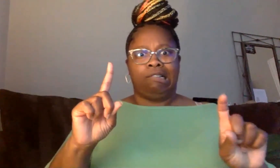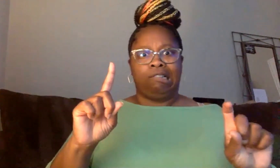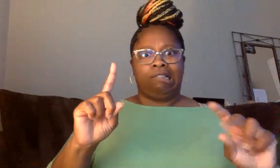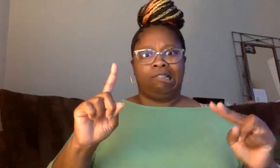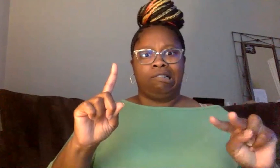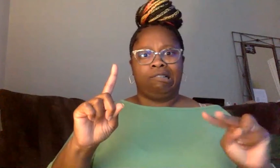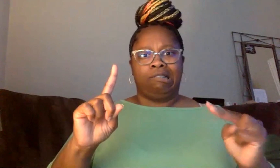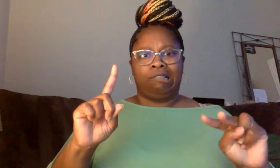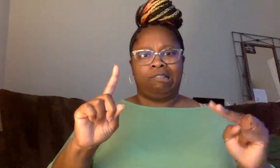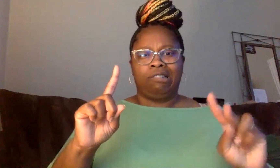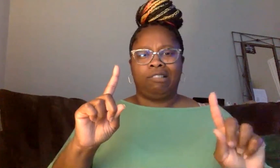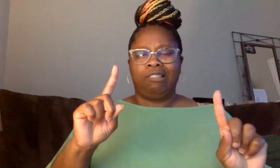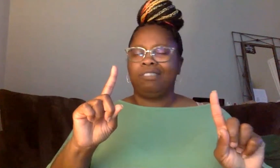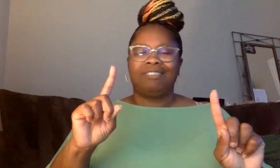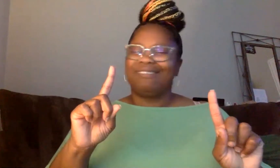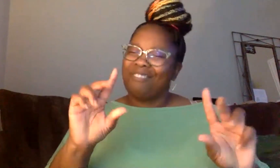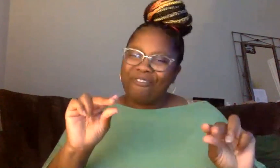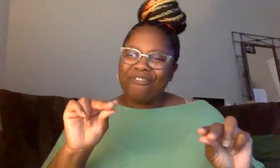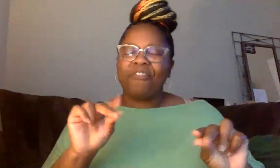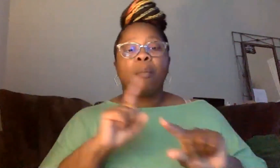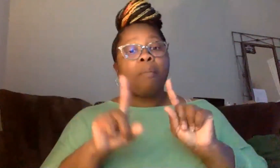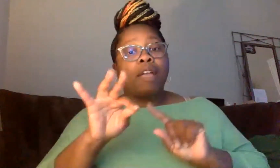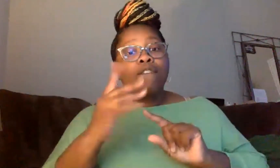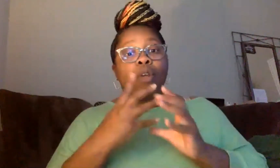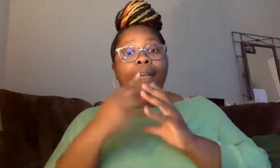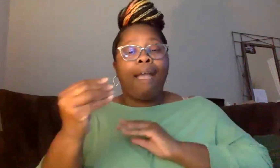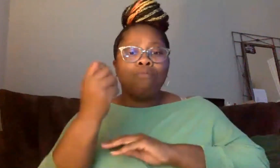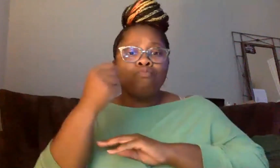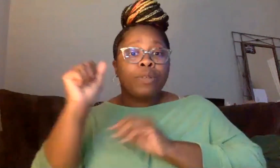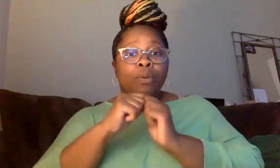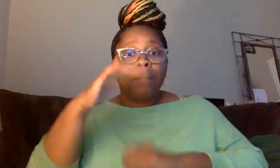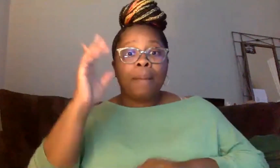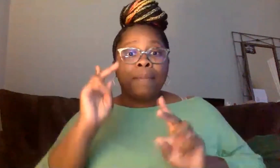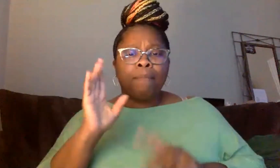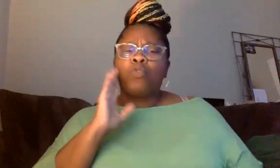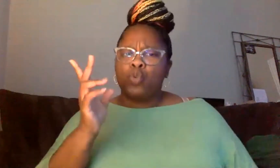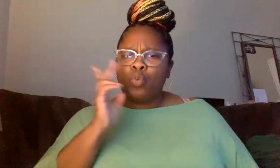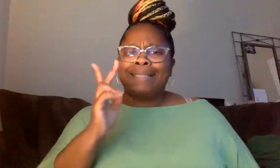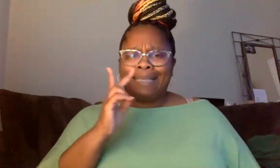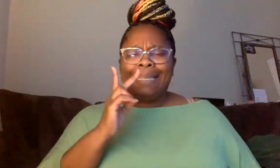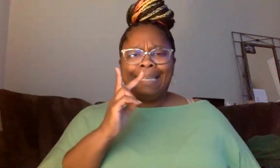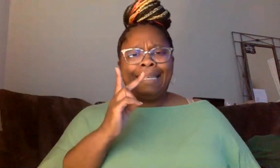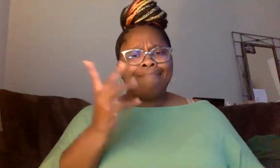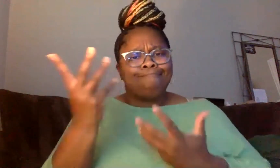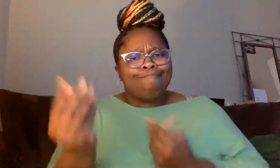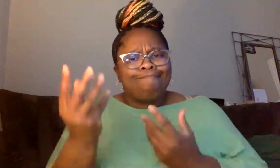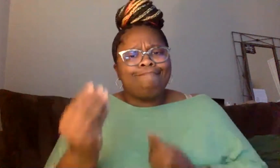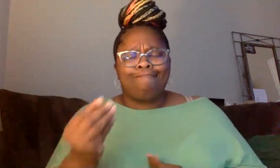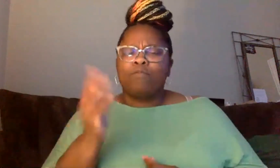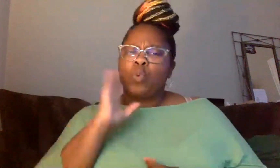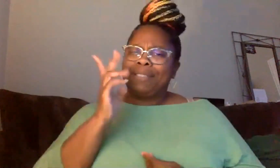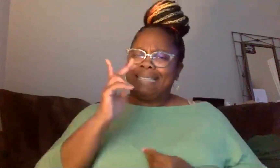you guys will see passion. You will see compassion. You will see hatred for the system that we've been fighting for so long. So